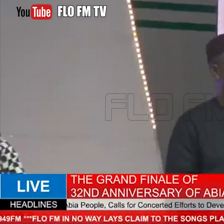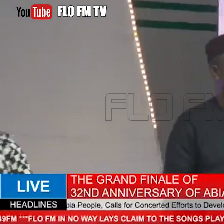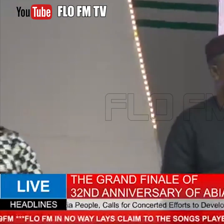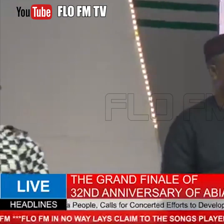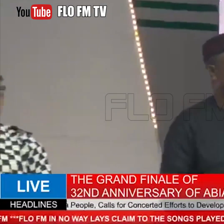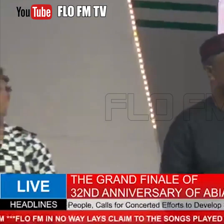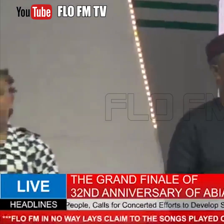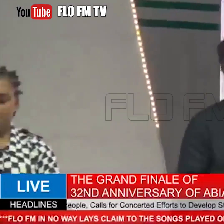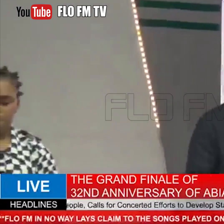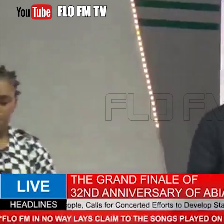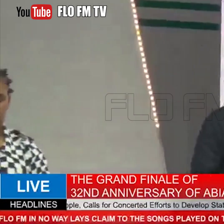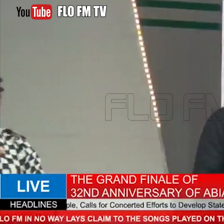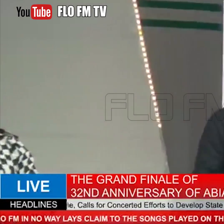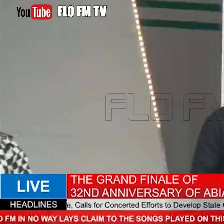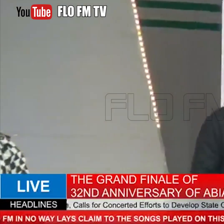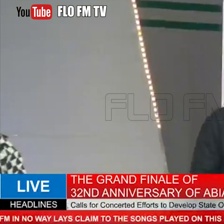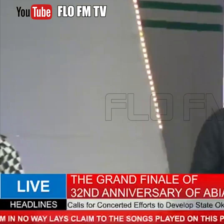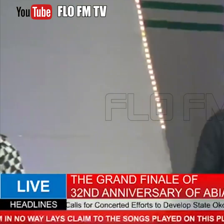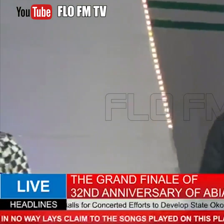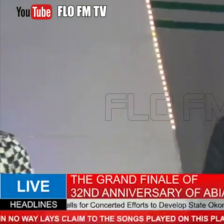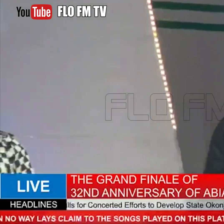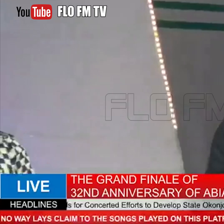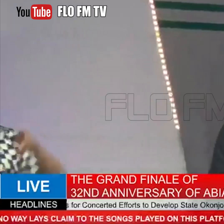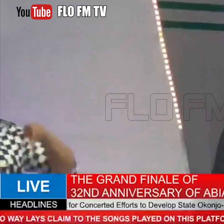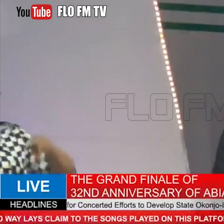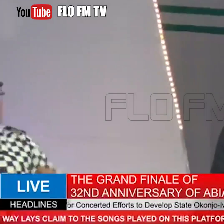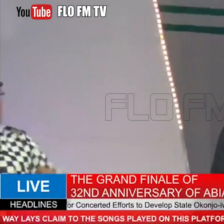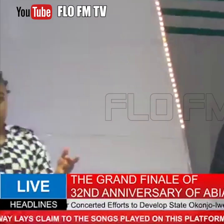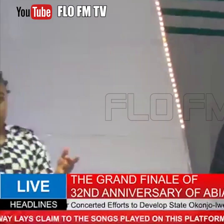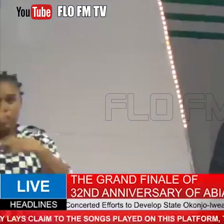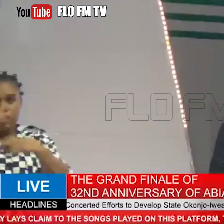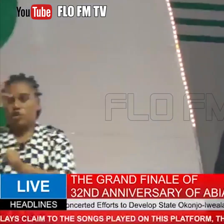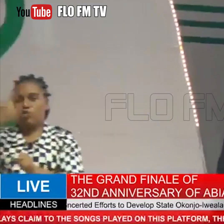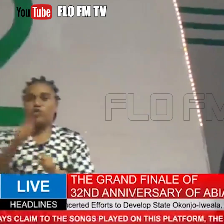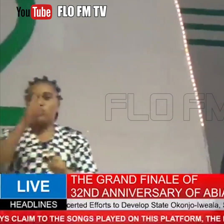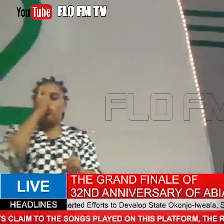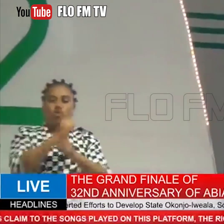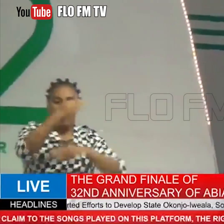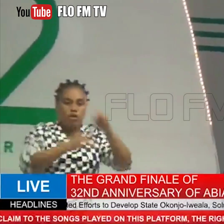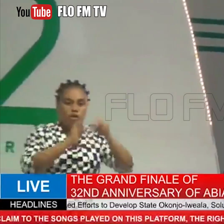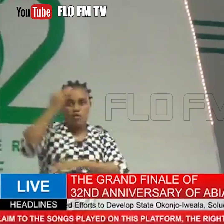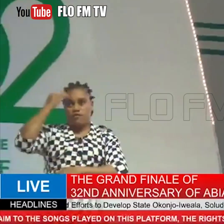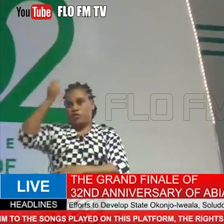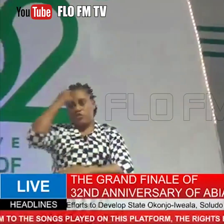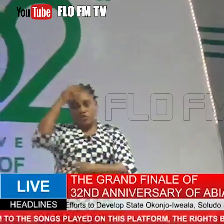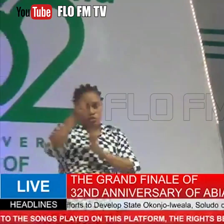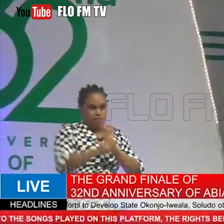former founding person that set up the due process in the federal government